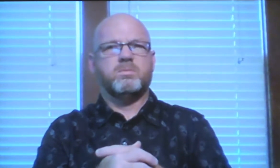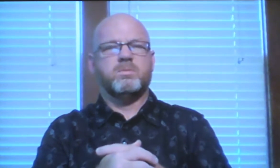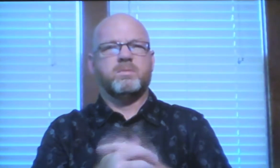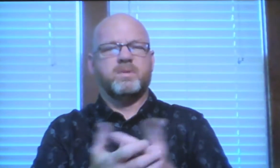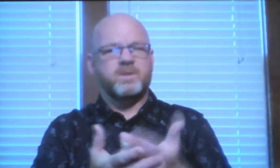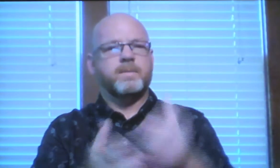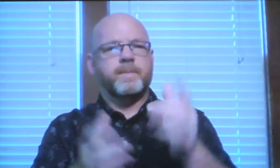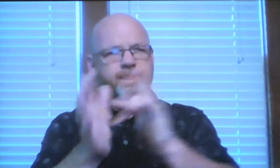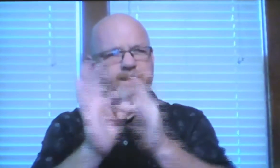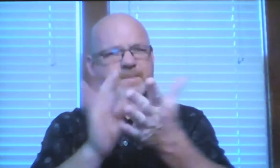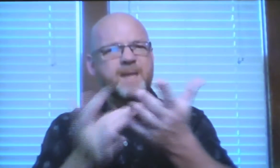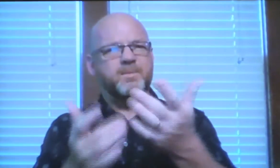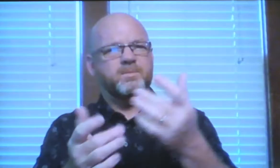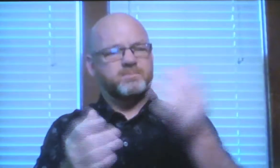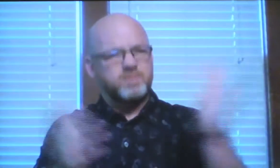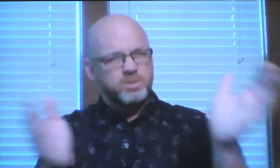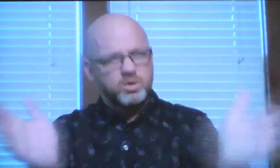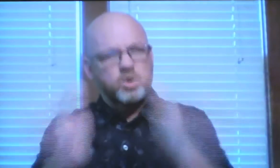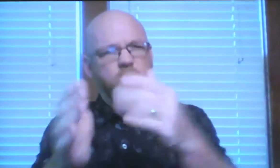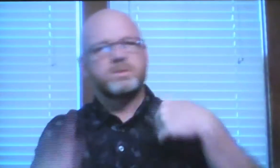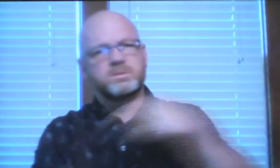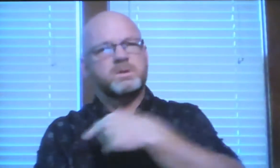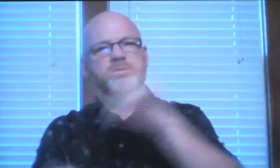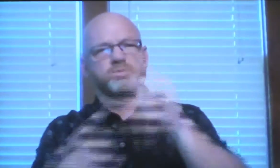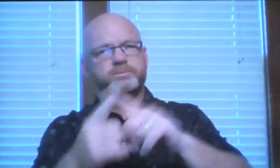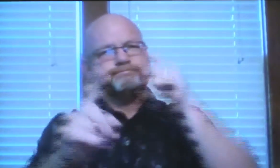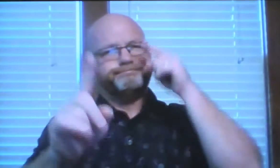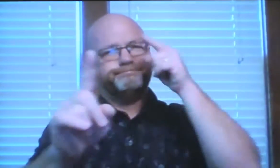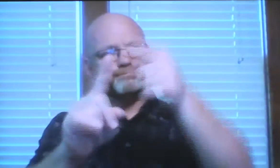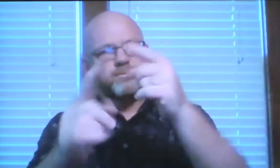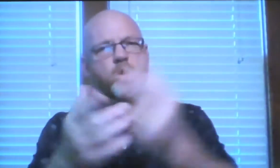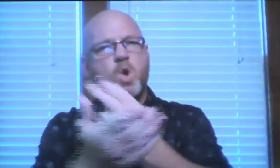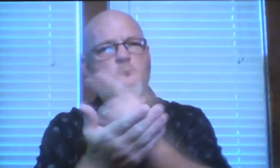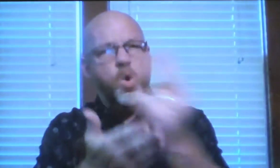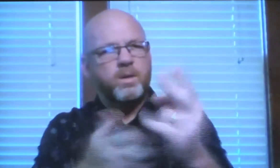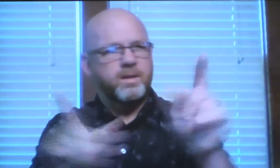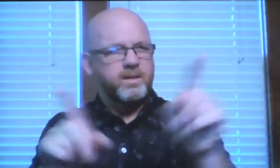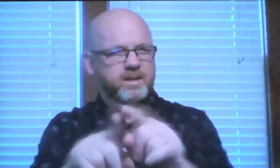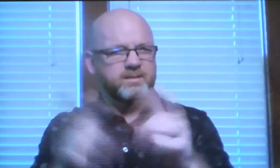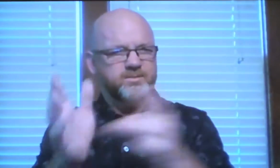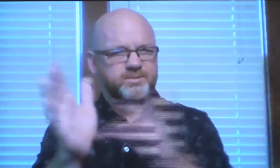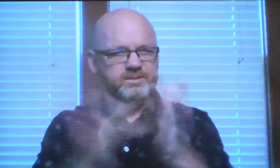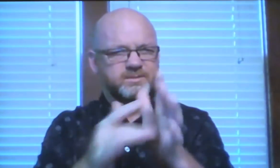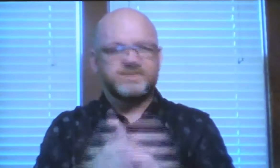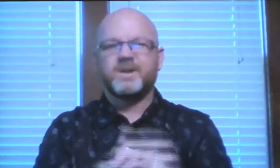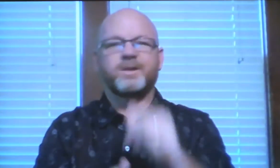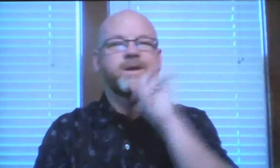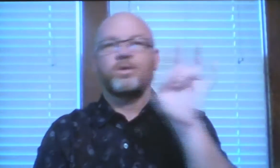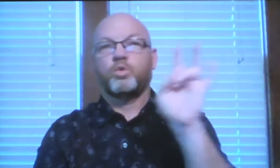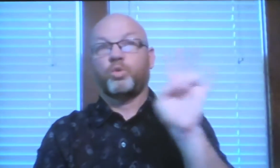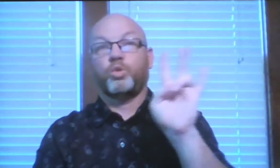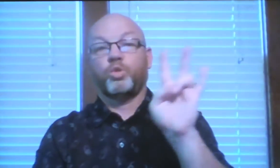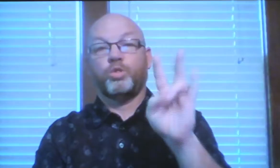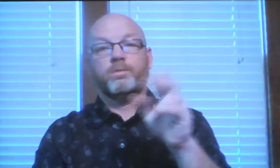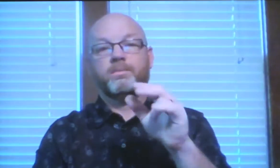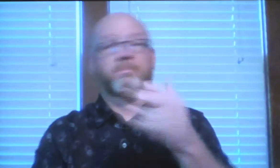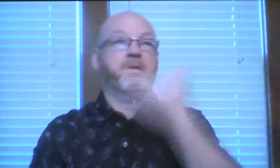the Bible encourages us to be holy like Jesus